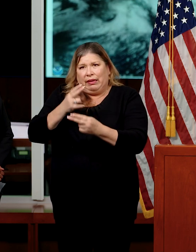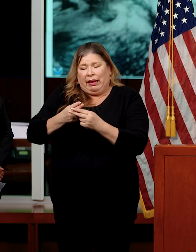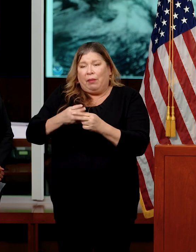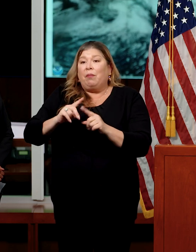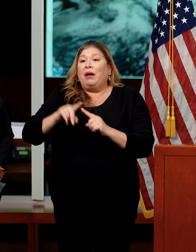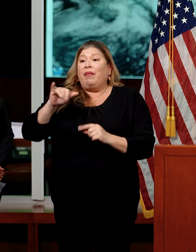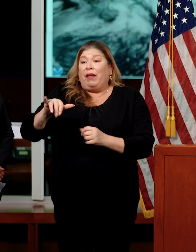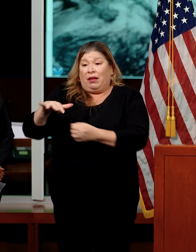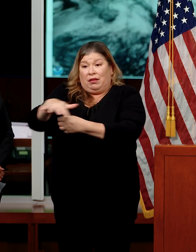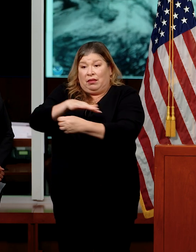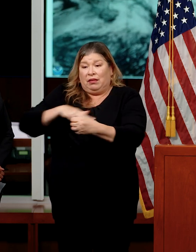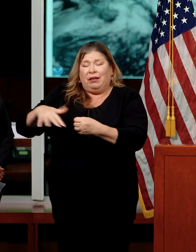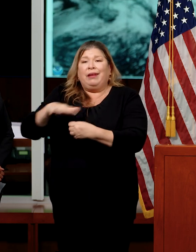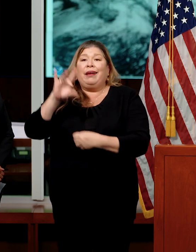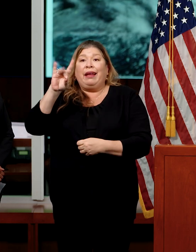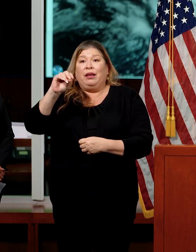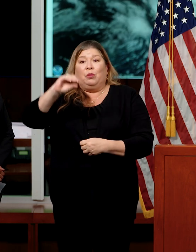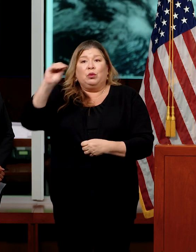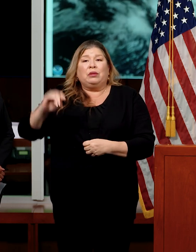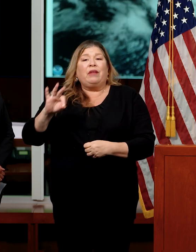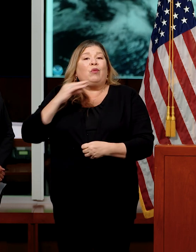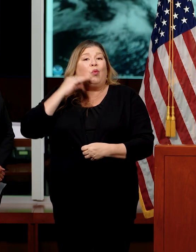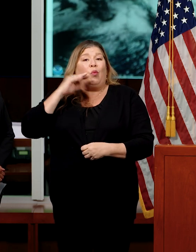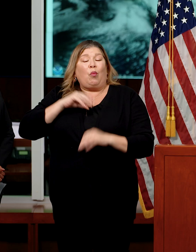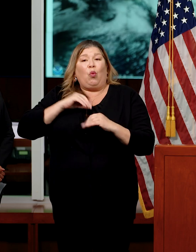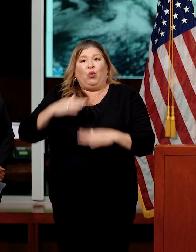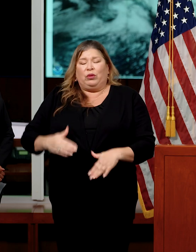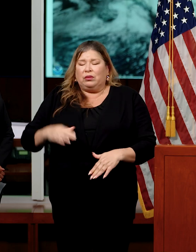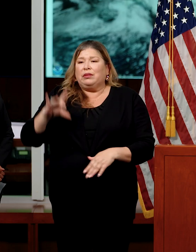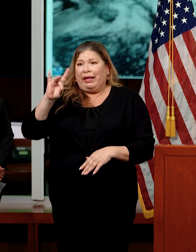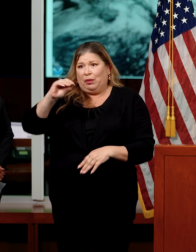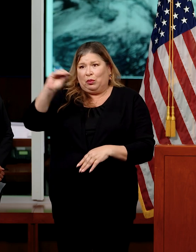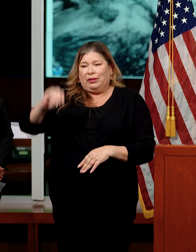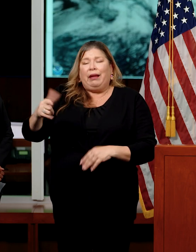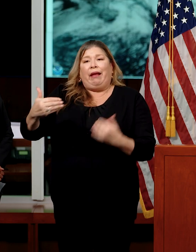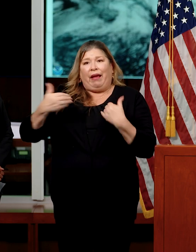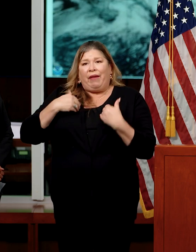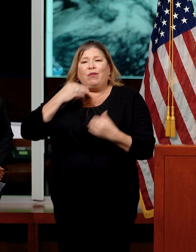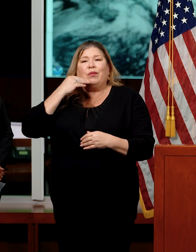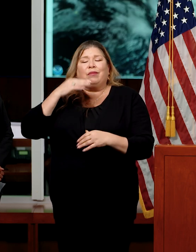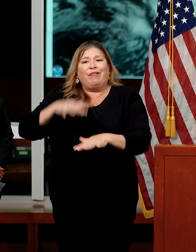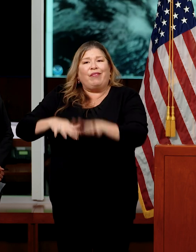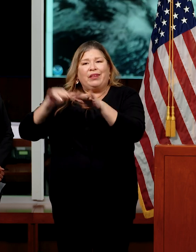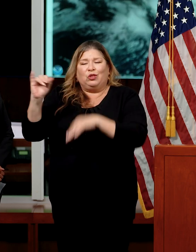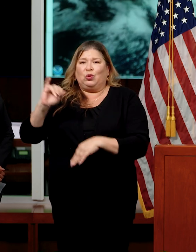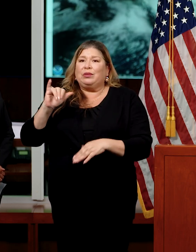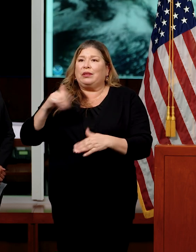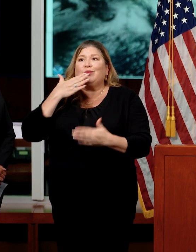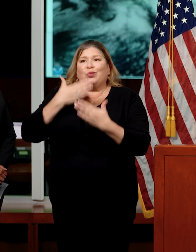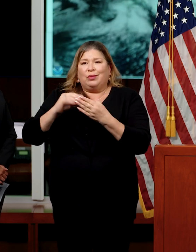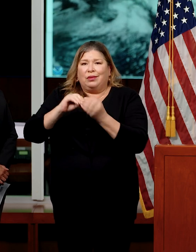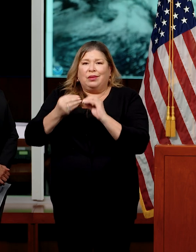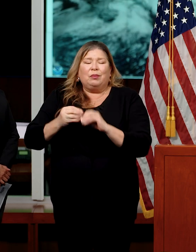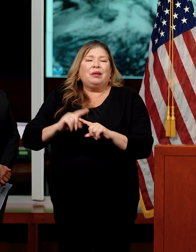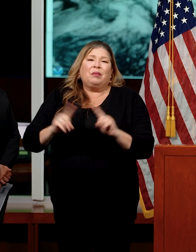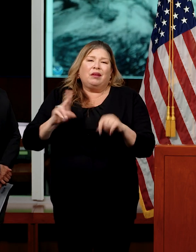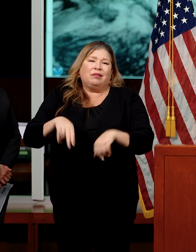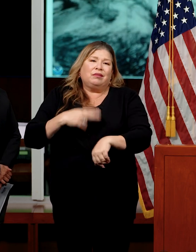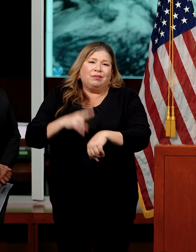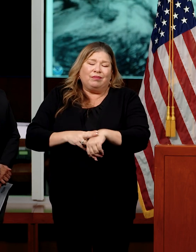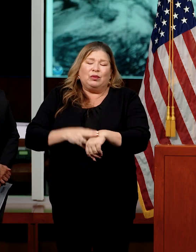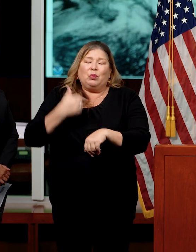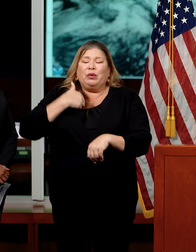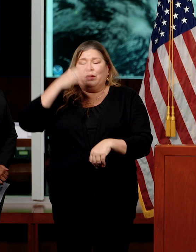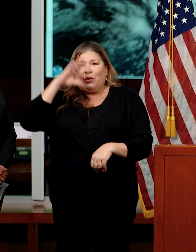80% of the homeowners had flood insurance, which is a great number. But we always have work to do as insurance